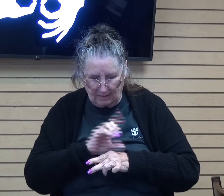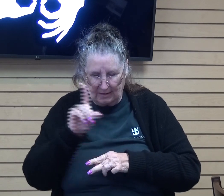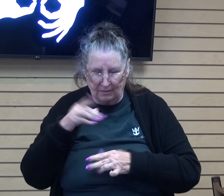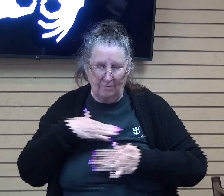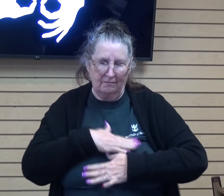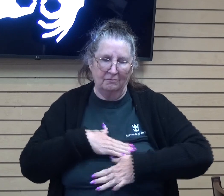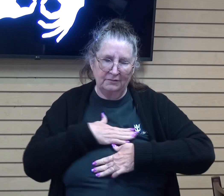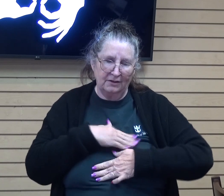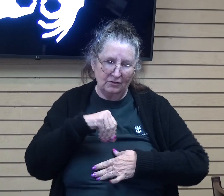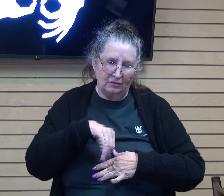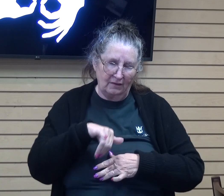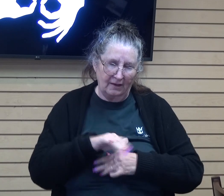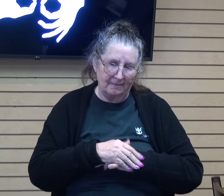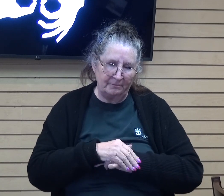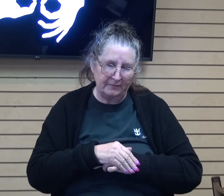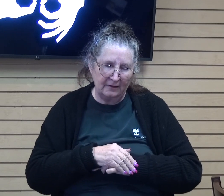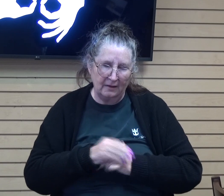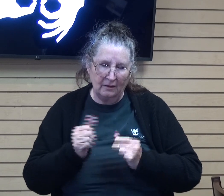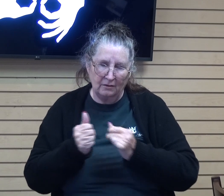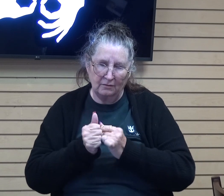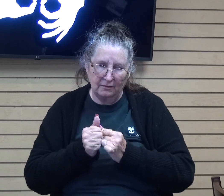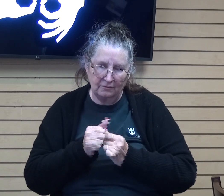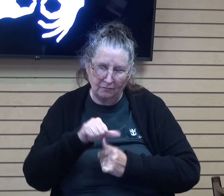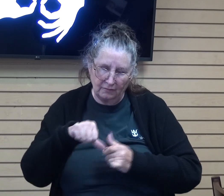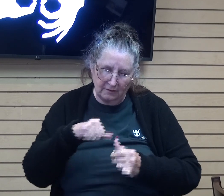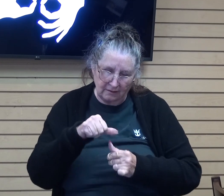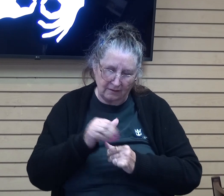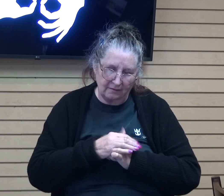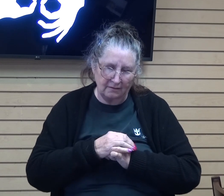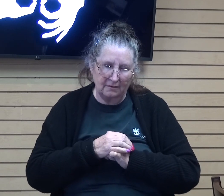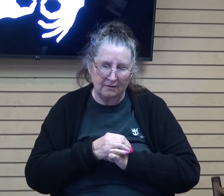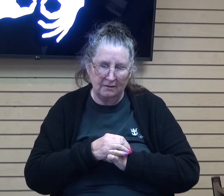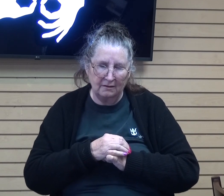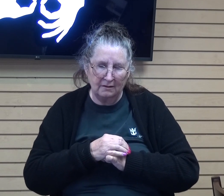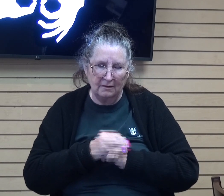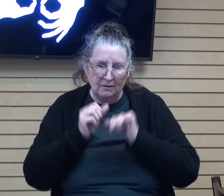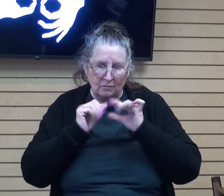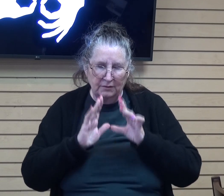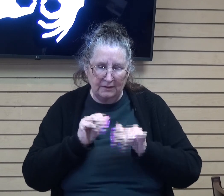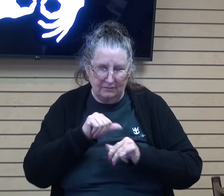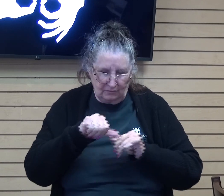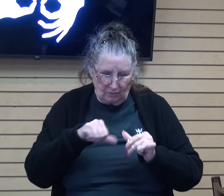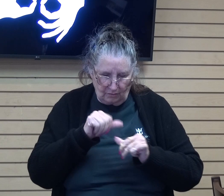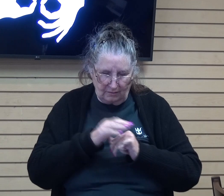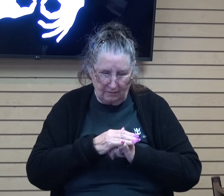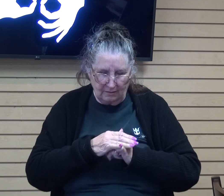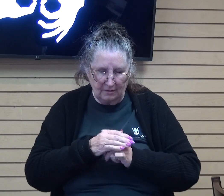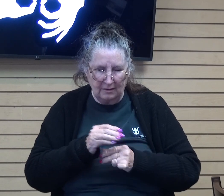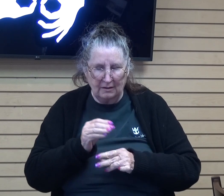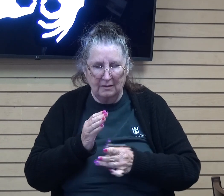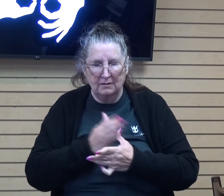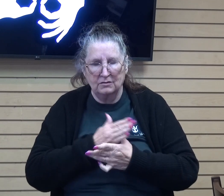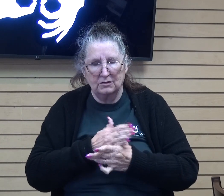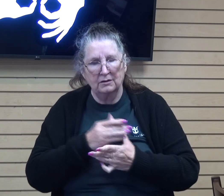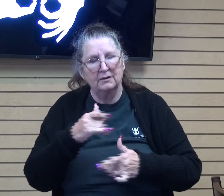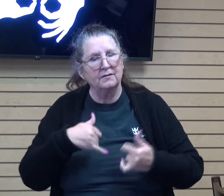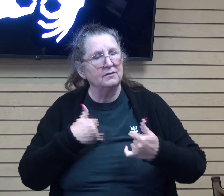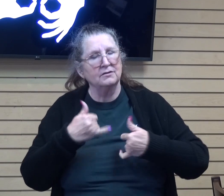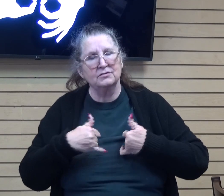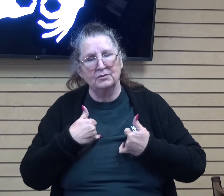lord and that we could come alongside one another and and just be a blessing to one another and sharing the joy and in the grief